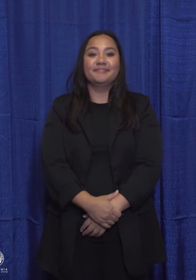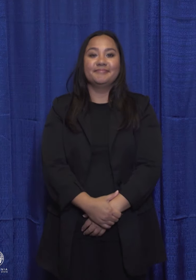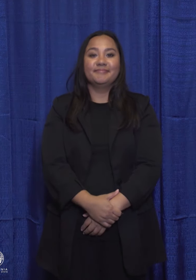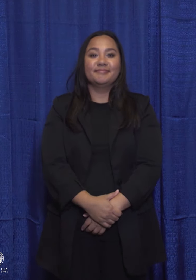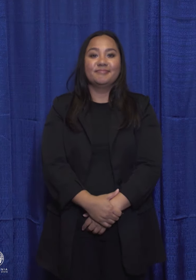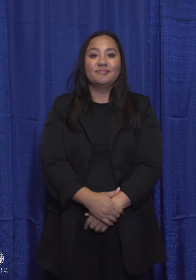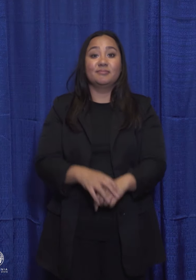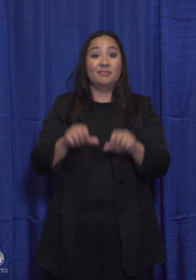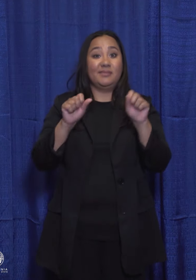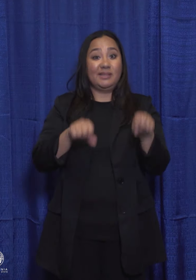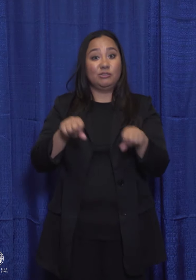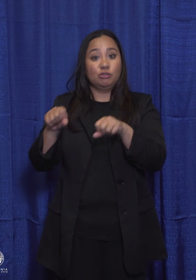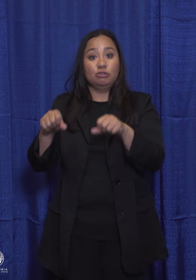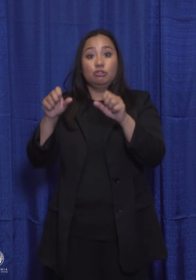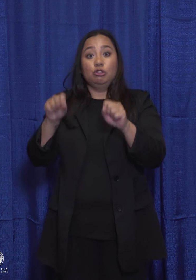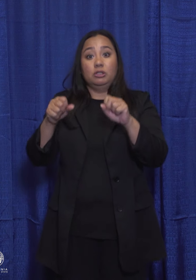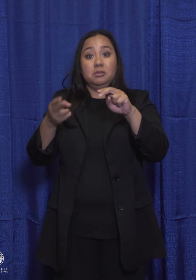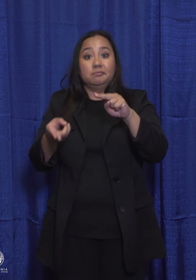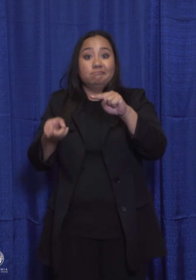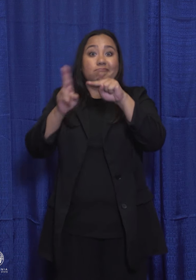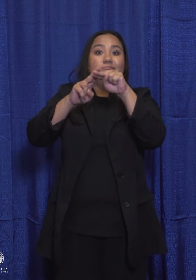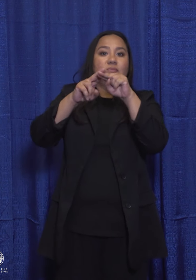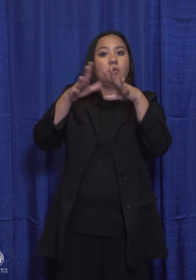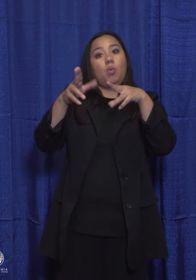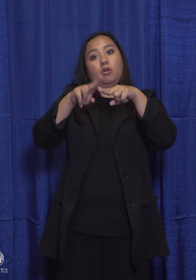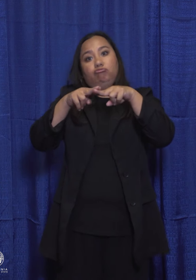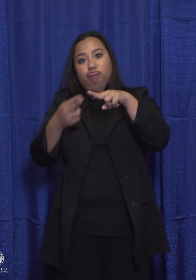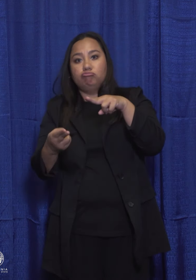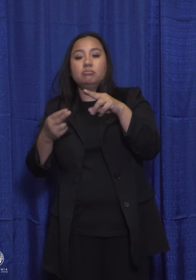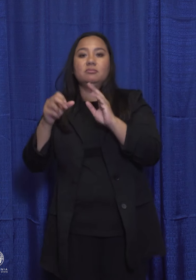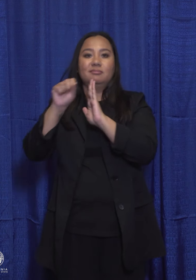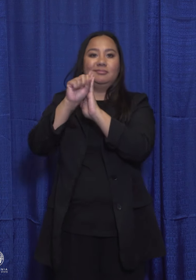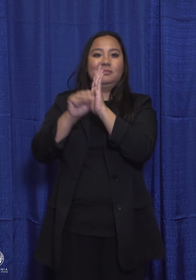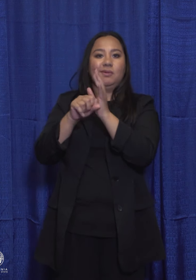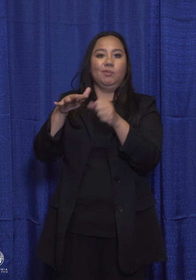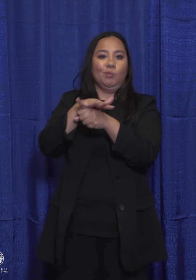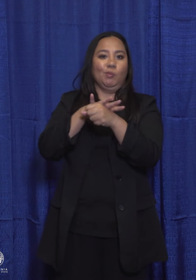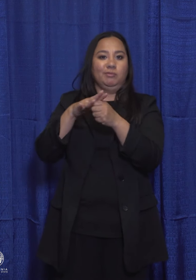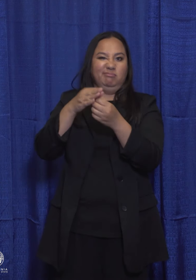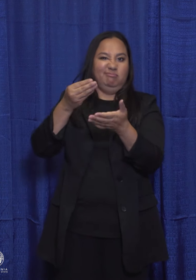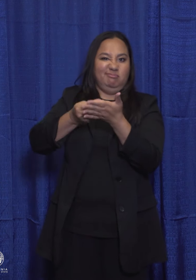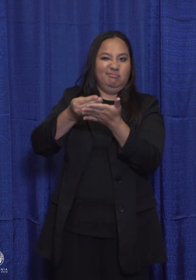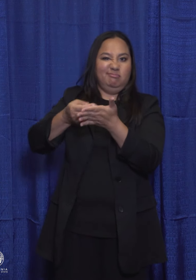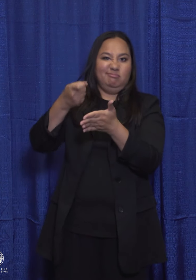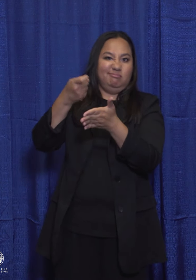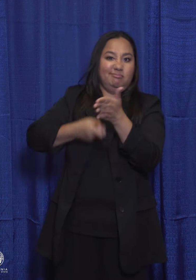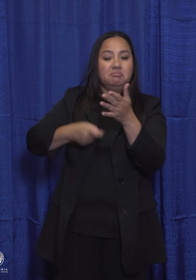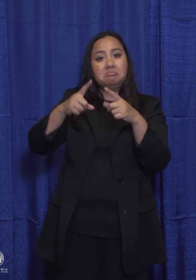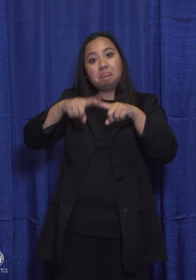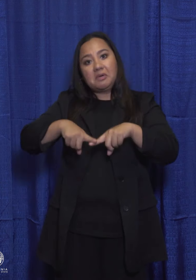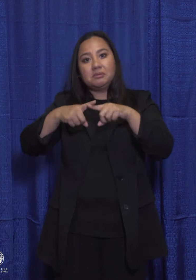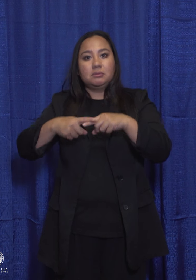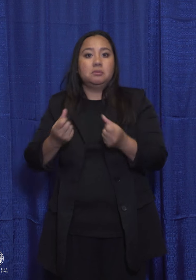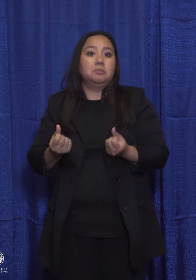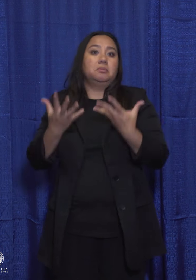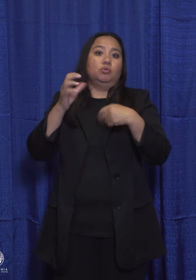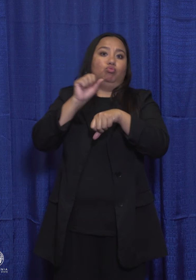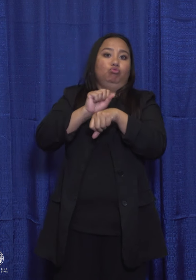Potential Increase or Decrease in State and Local Costs, Depending on How Work for People in State